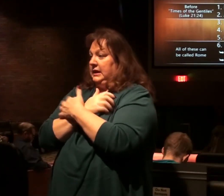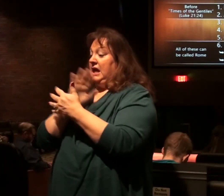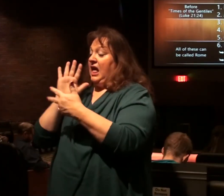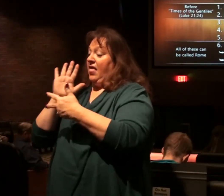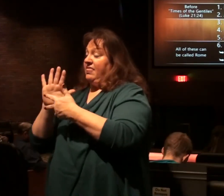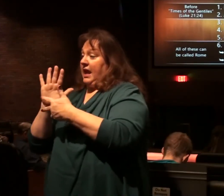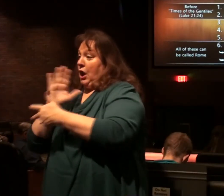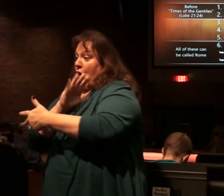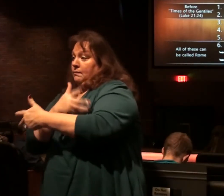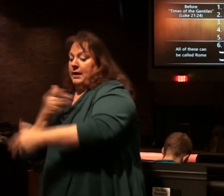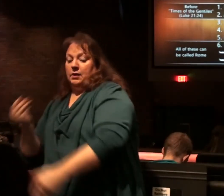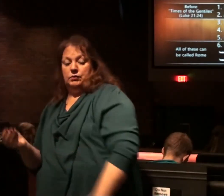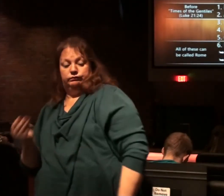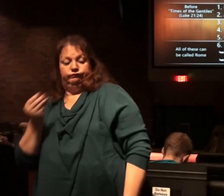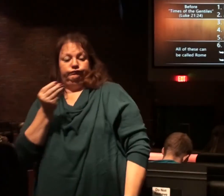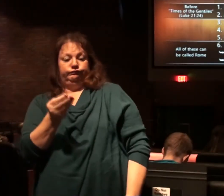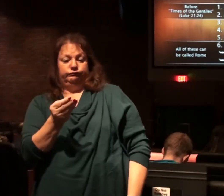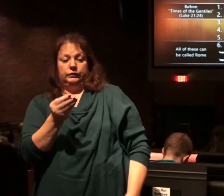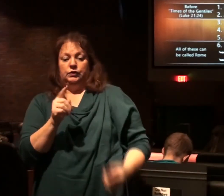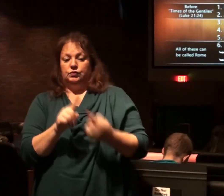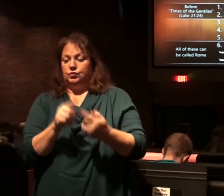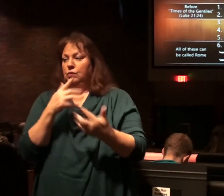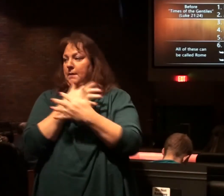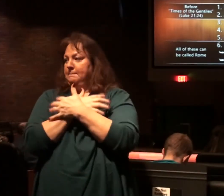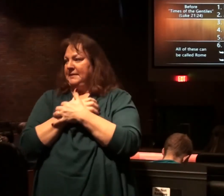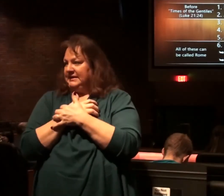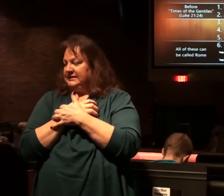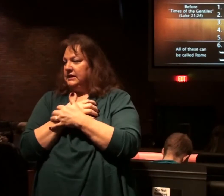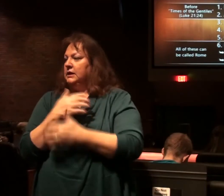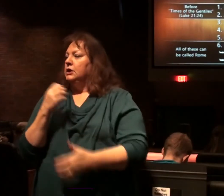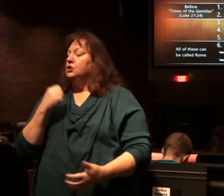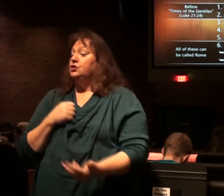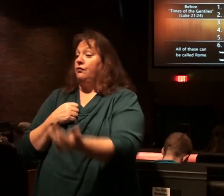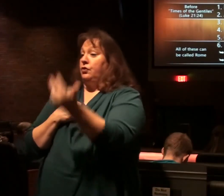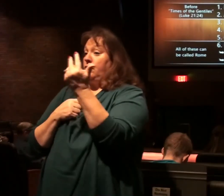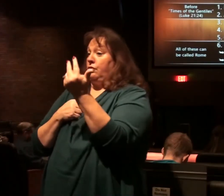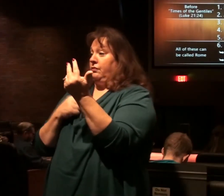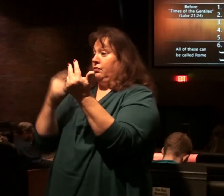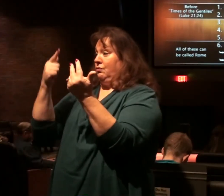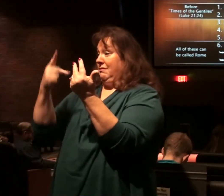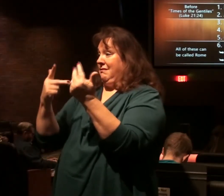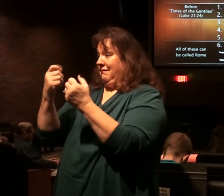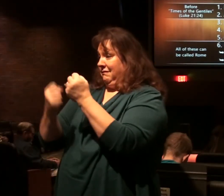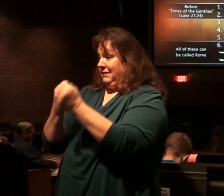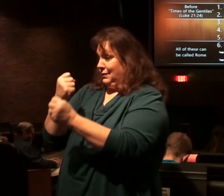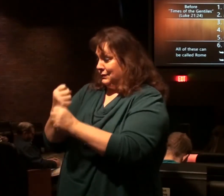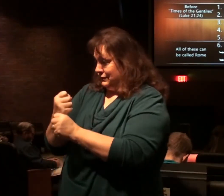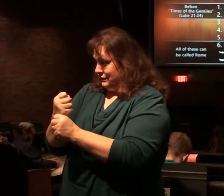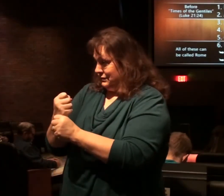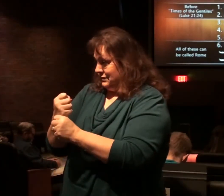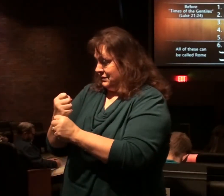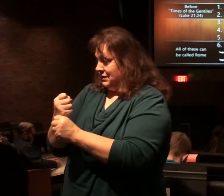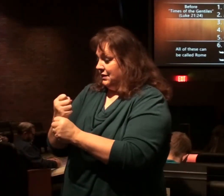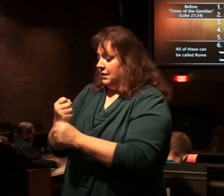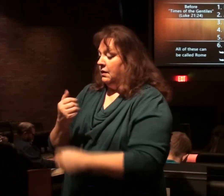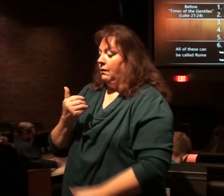their power and authority to the beast. So for the first three and a half years, we have